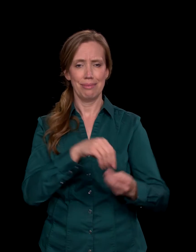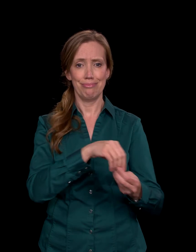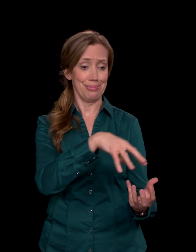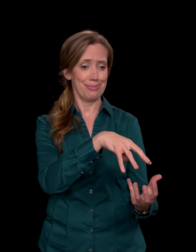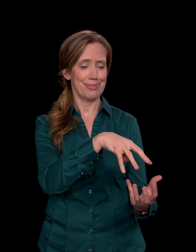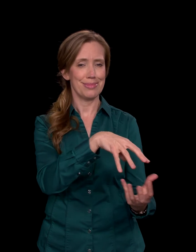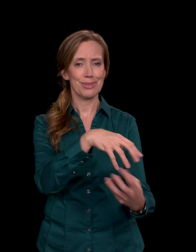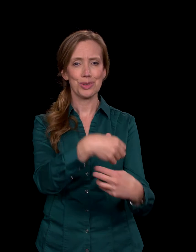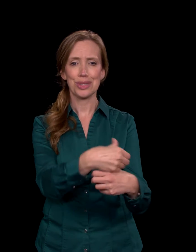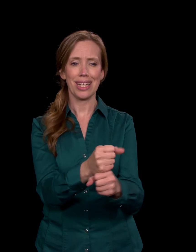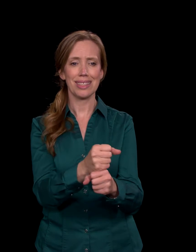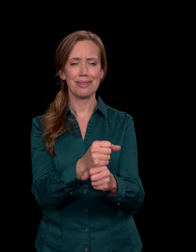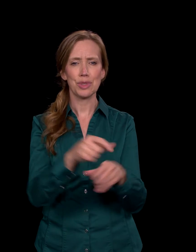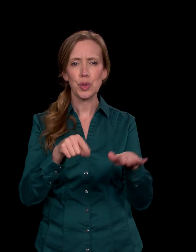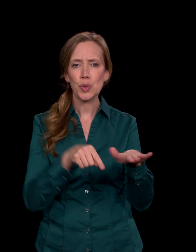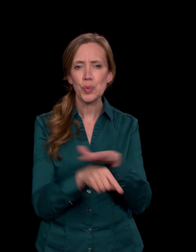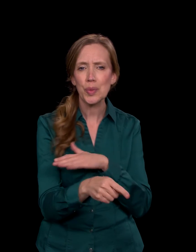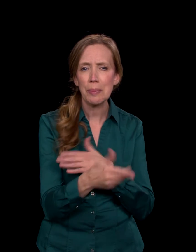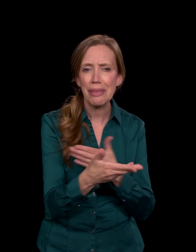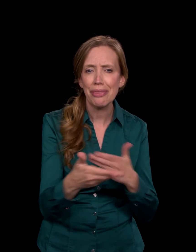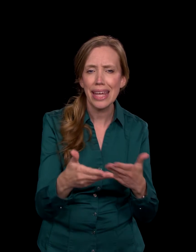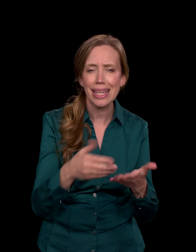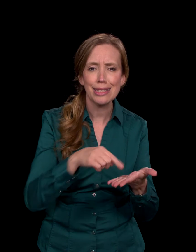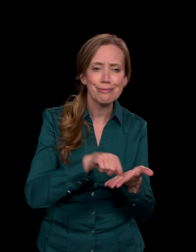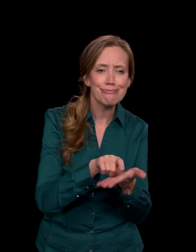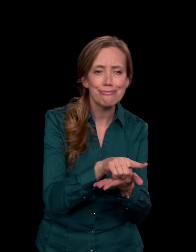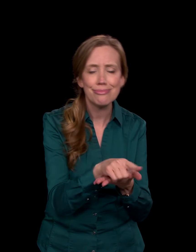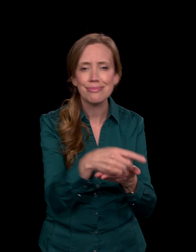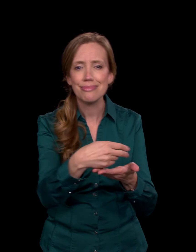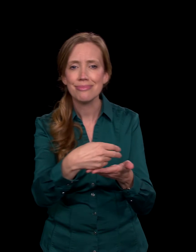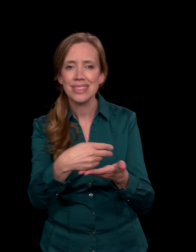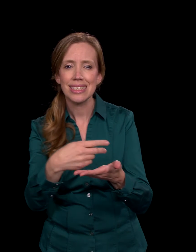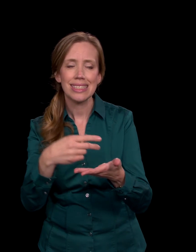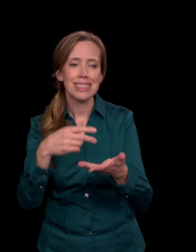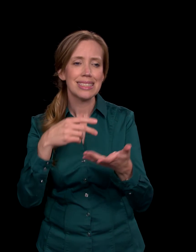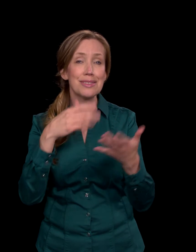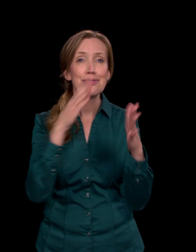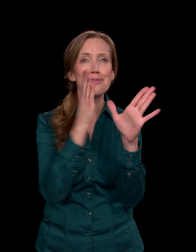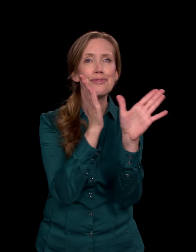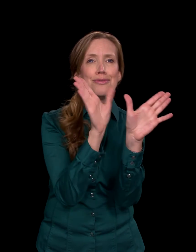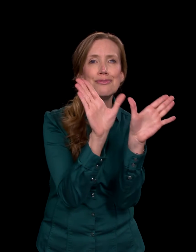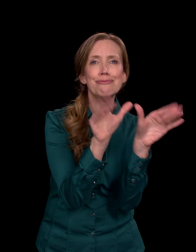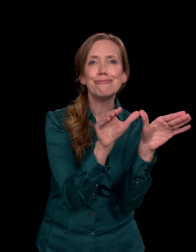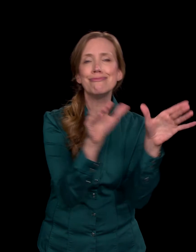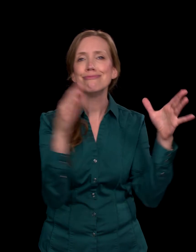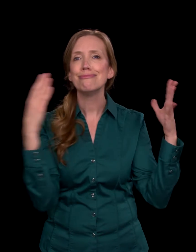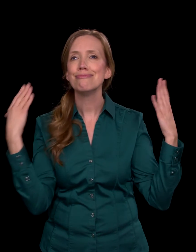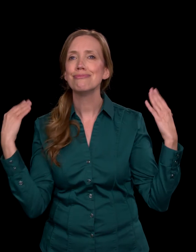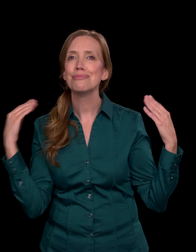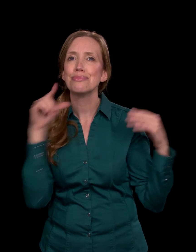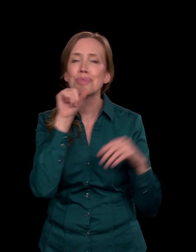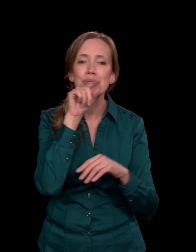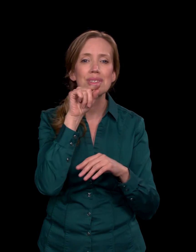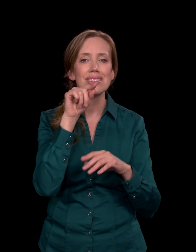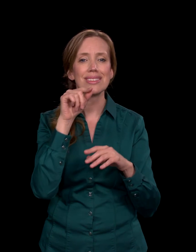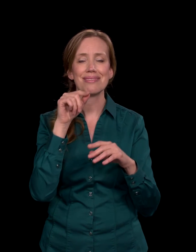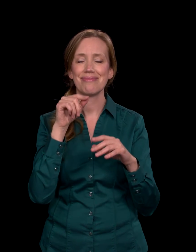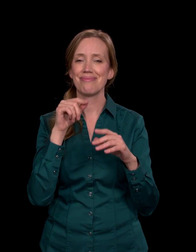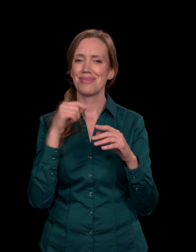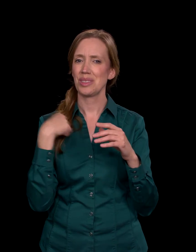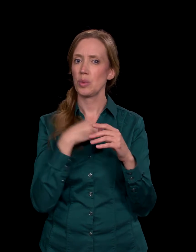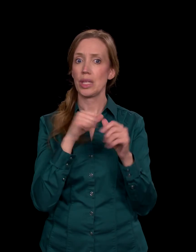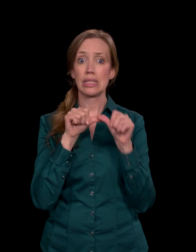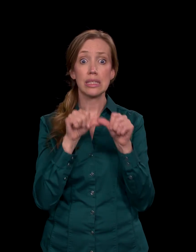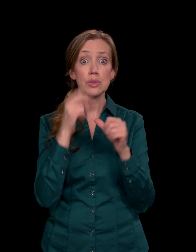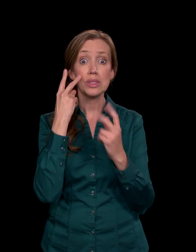creeping things and flying fowl. In the fascinating features of creation, strength, beauty, and abilities, we continue to see evidence